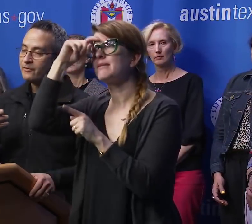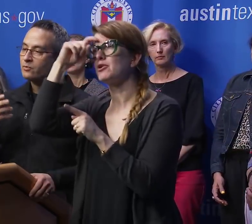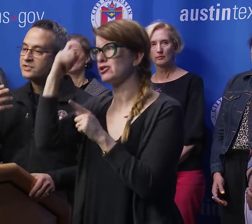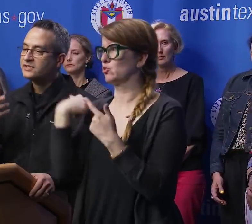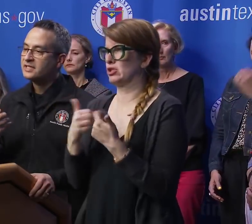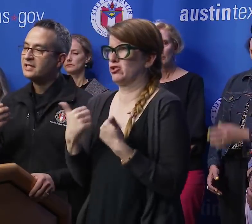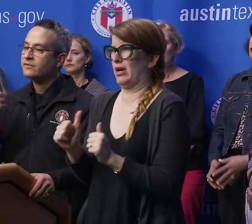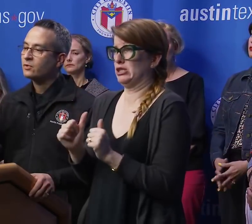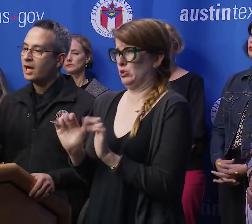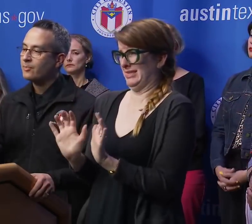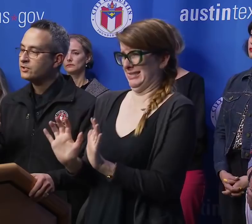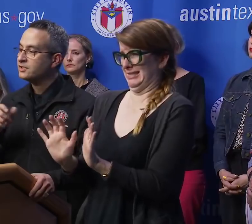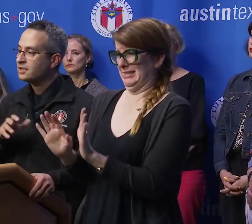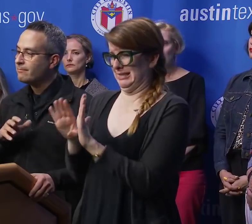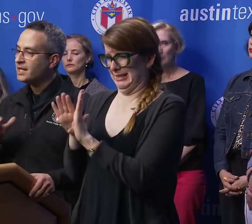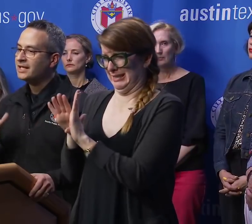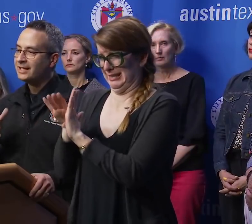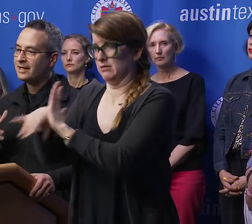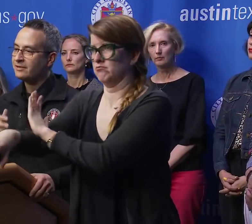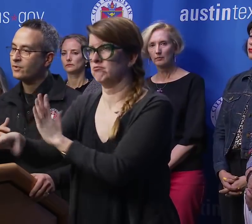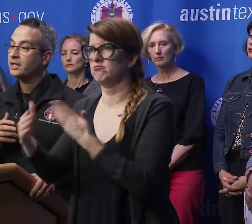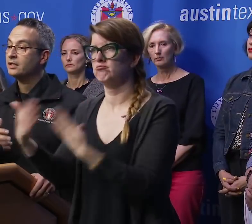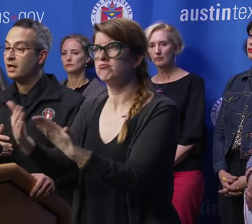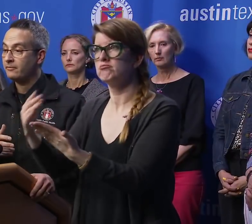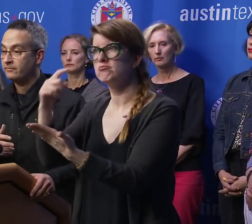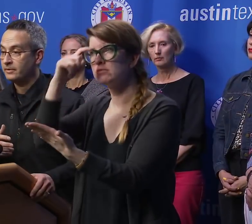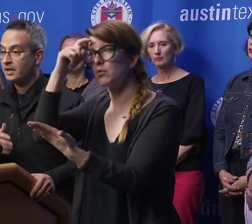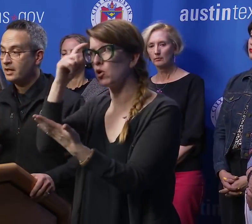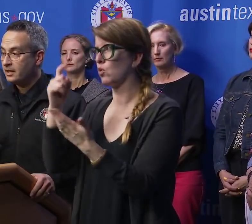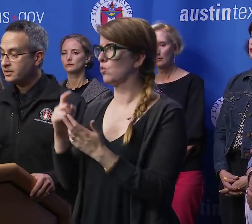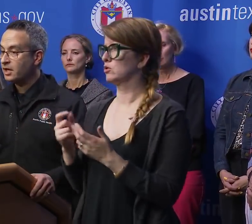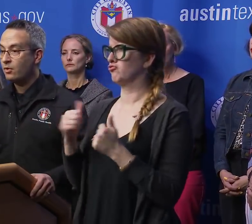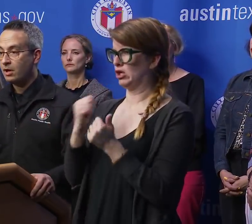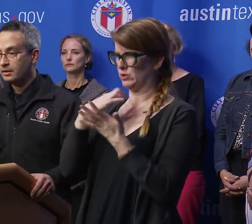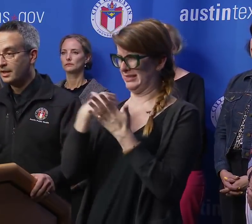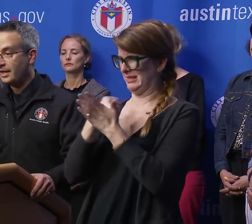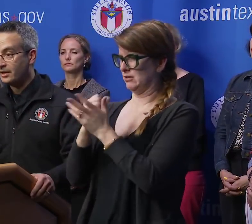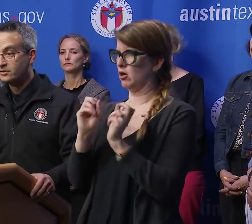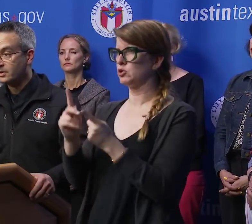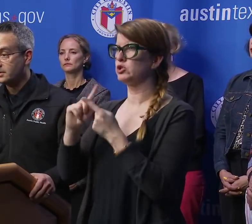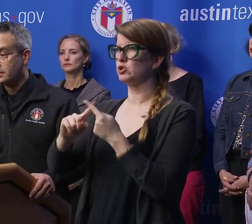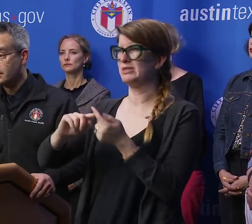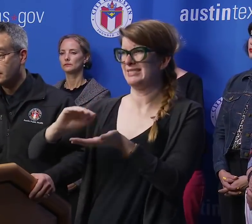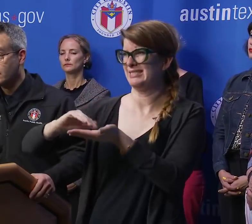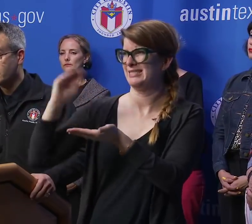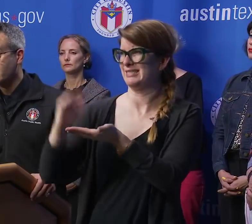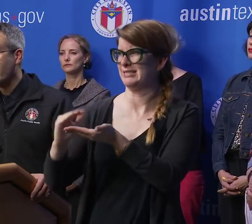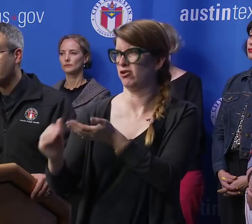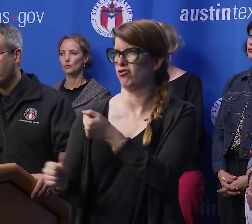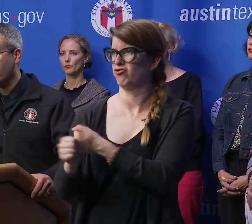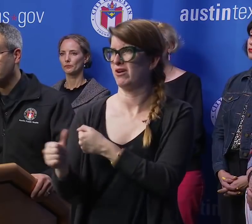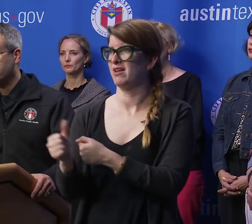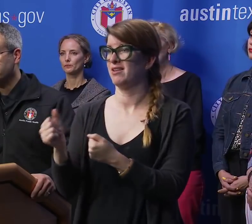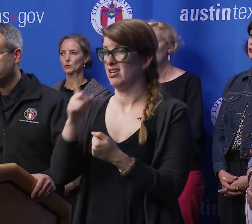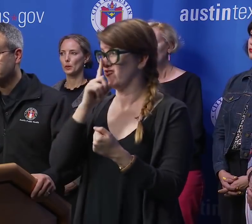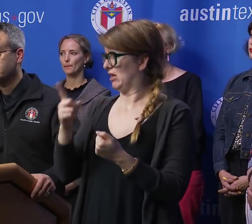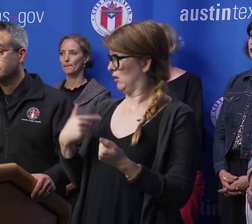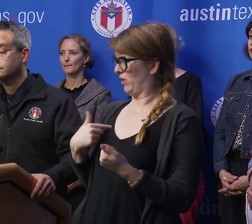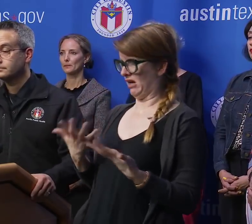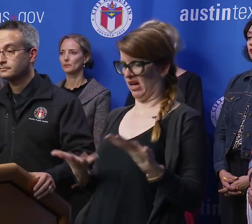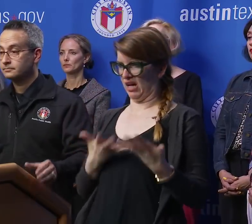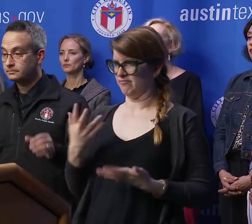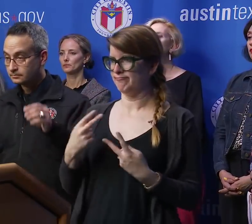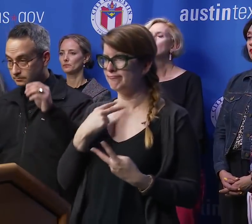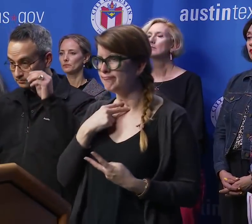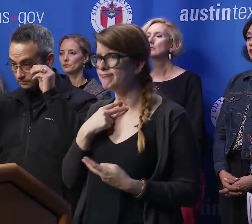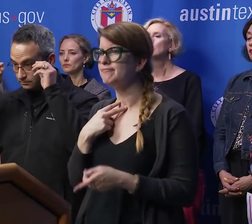Our effort was to see if there were opportunities to mitigate that threat enough to go on. And the answer is there wasn't a path forward. And yesterday